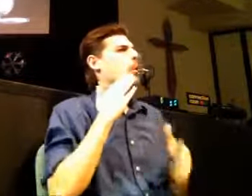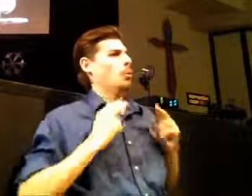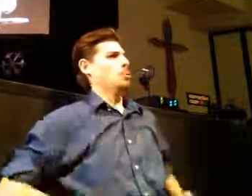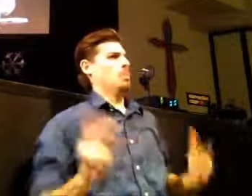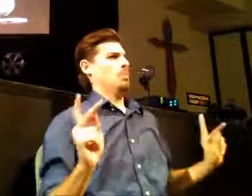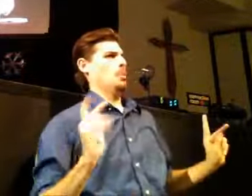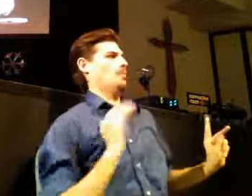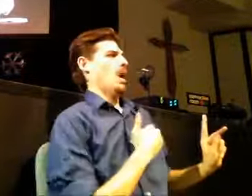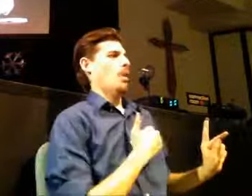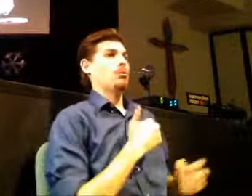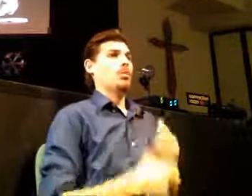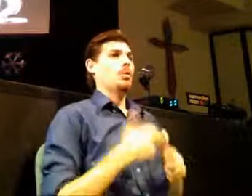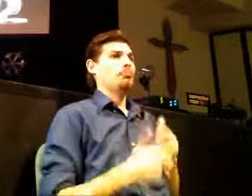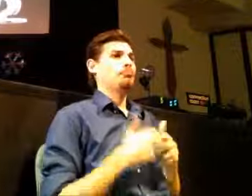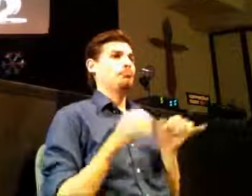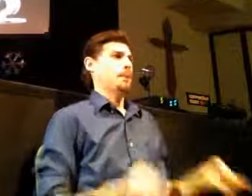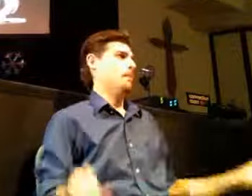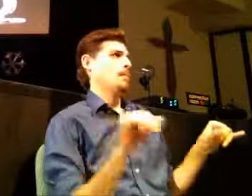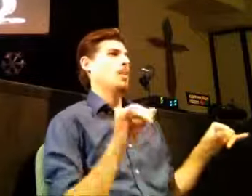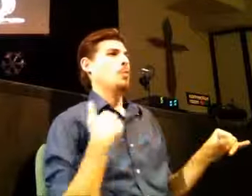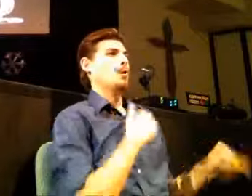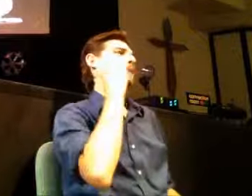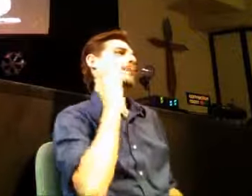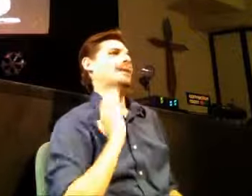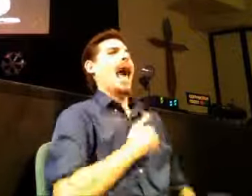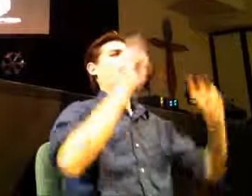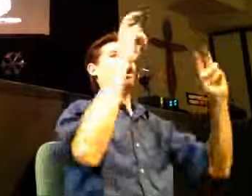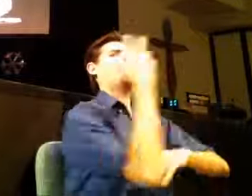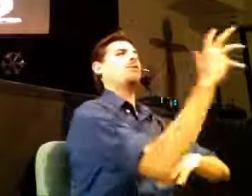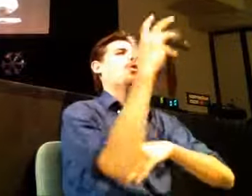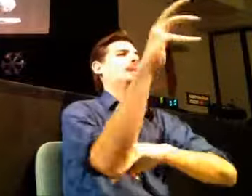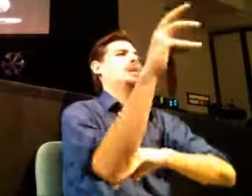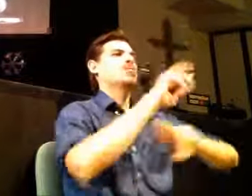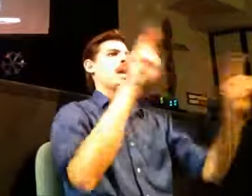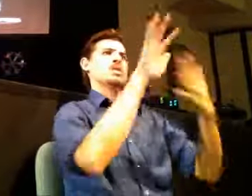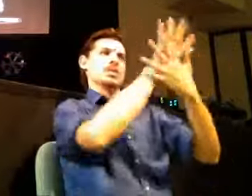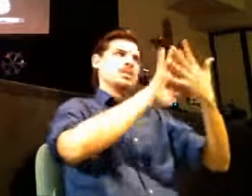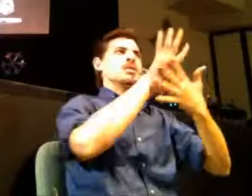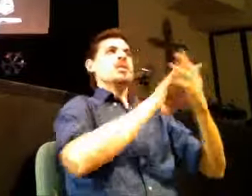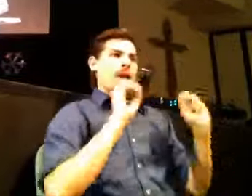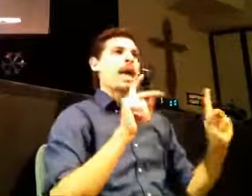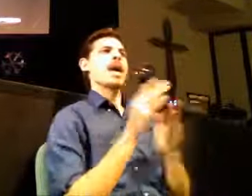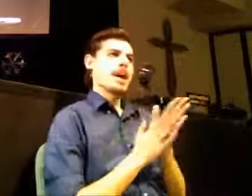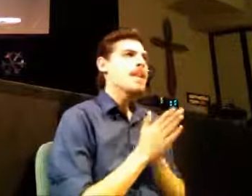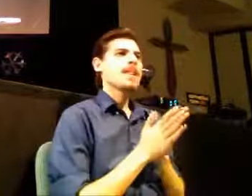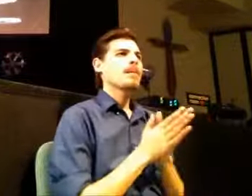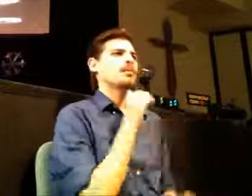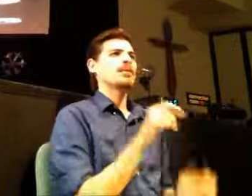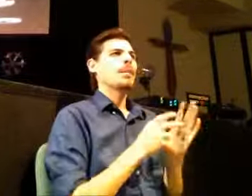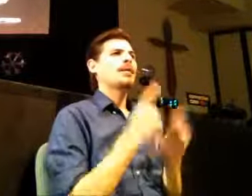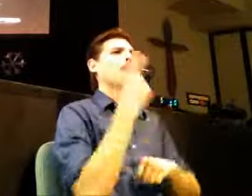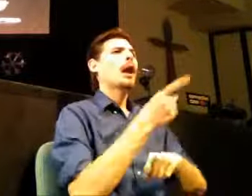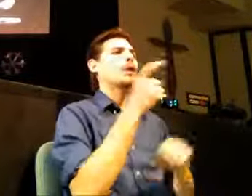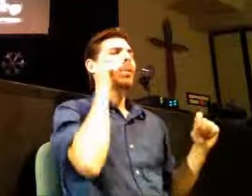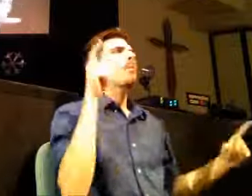world is that we all have to go through our own Mirkwood Forest at different moments we all have those moments where it's not like we wake up one morning and go Jesus who but we live in a world